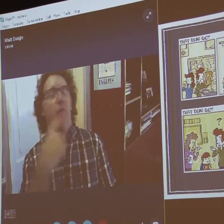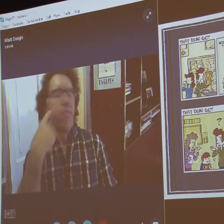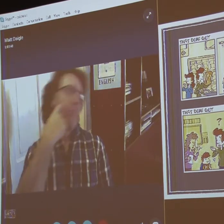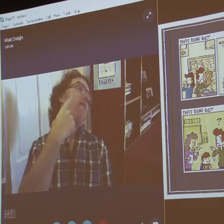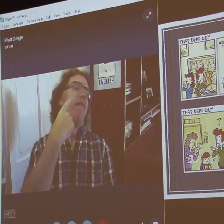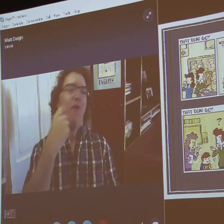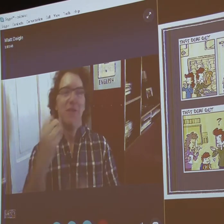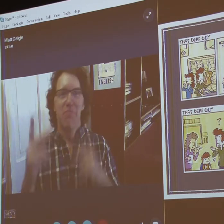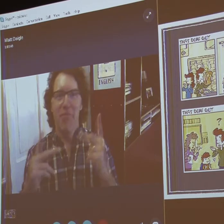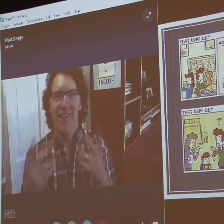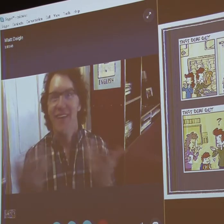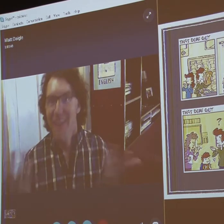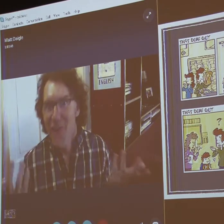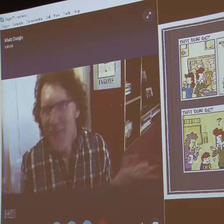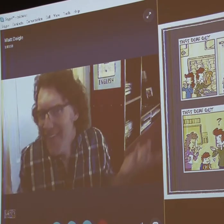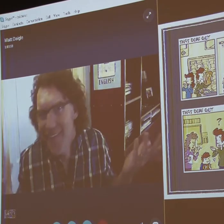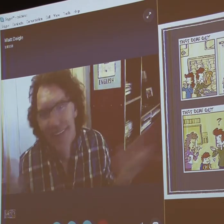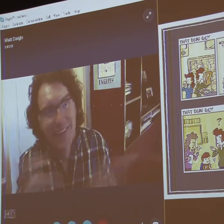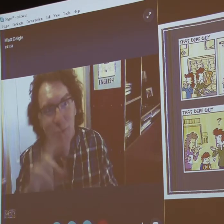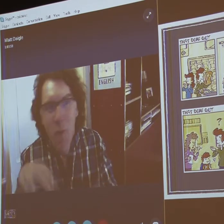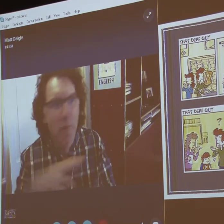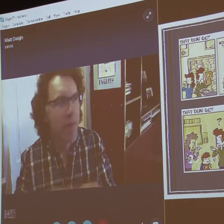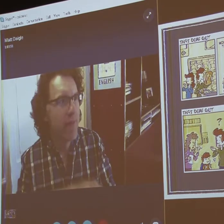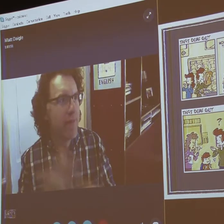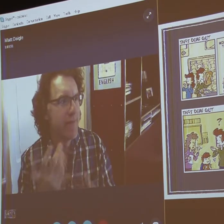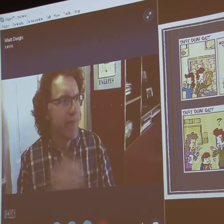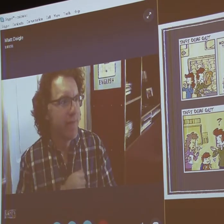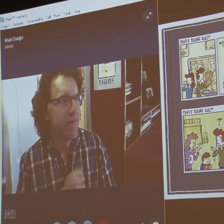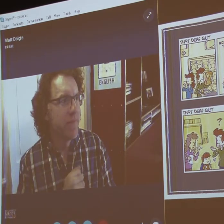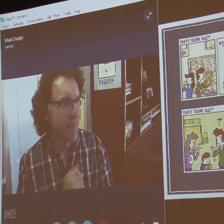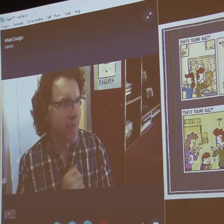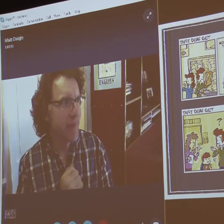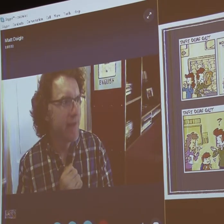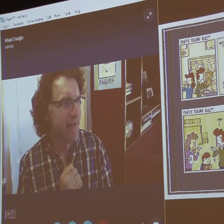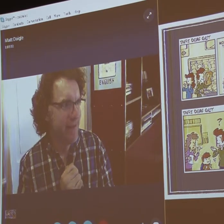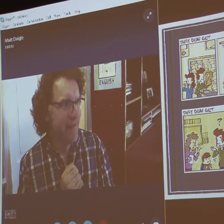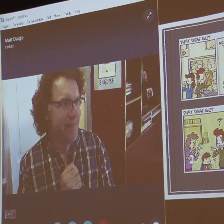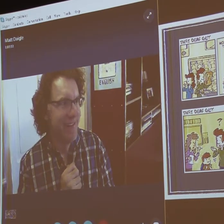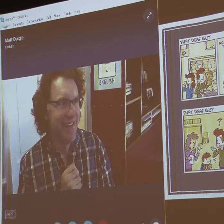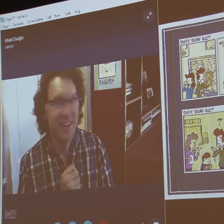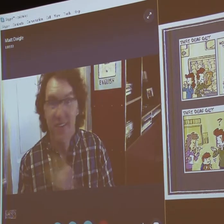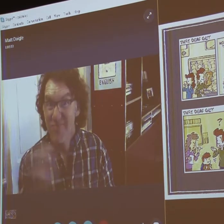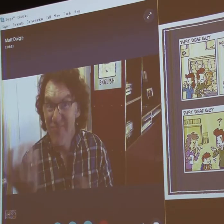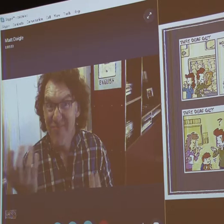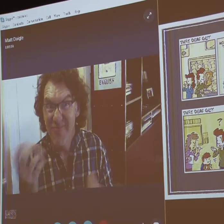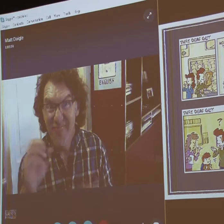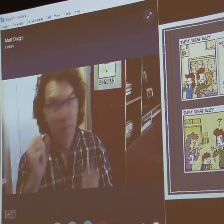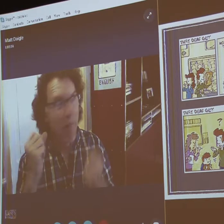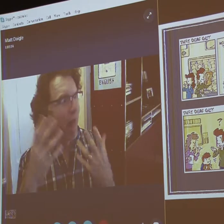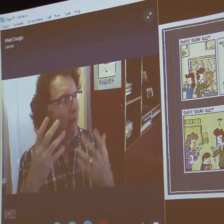will get a little bit wider, out of control, and I can't tell you how many times I've poked somebody in the face.